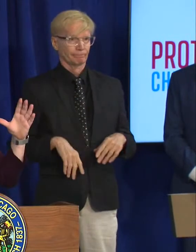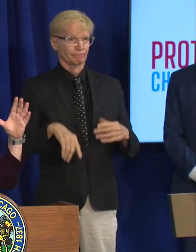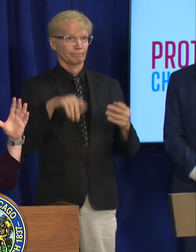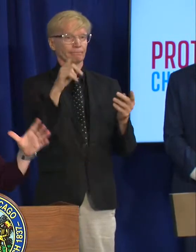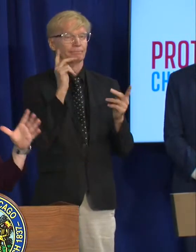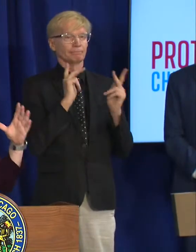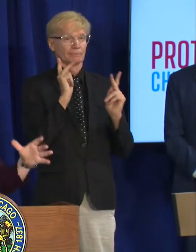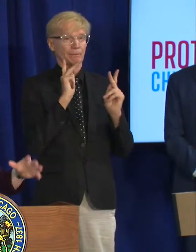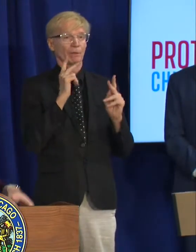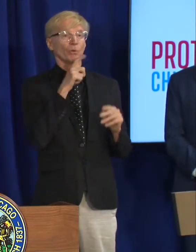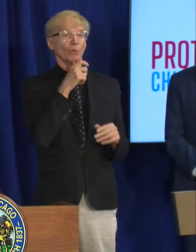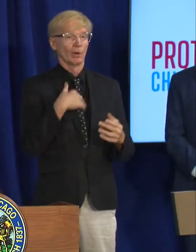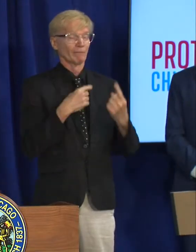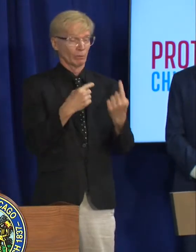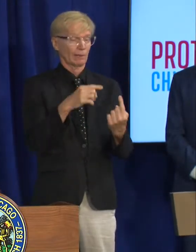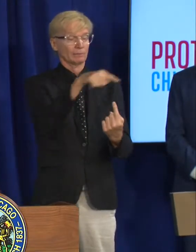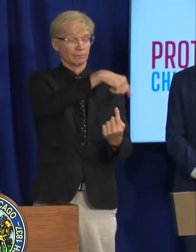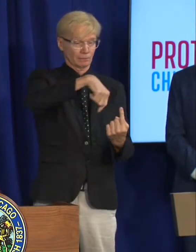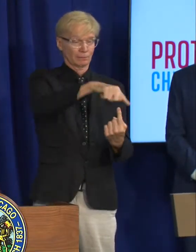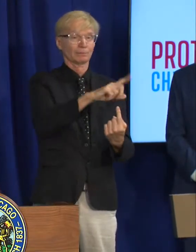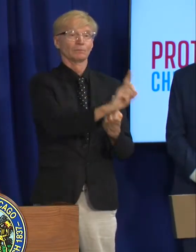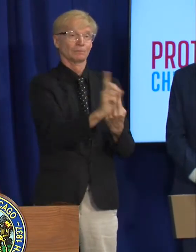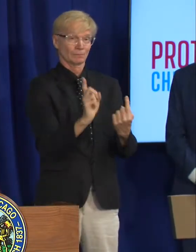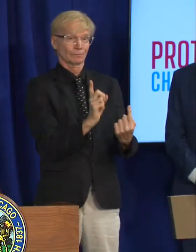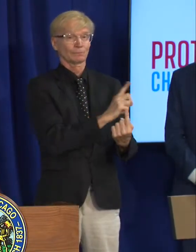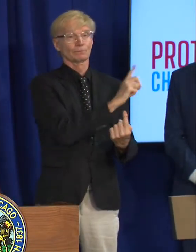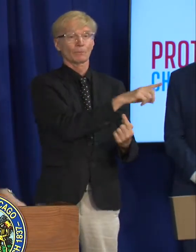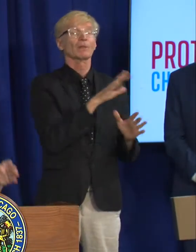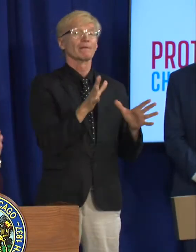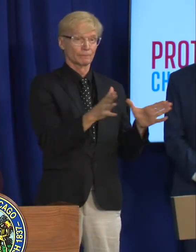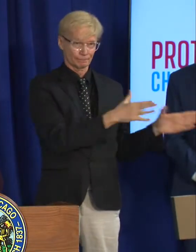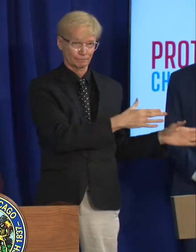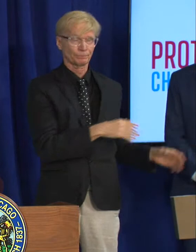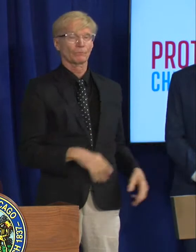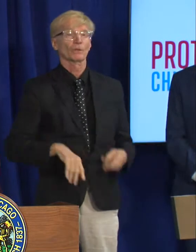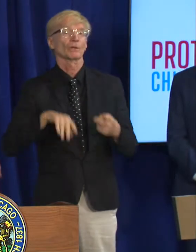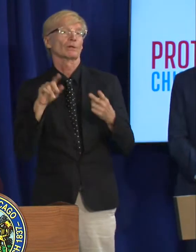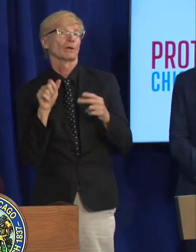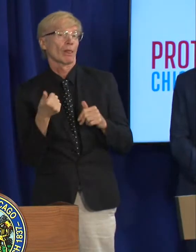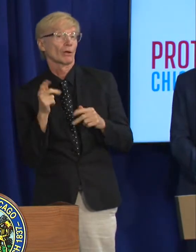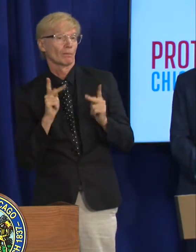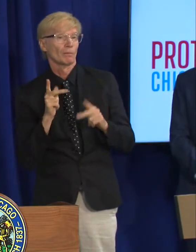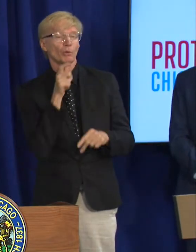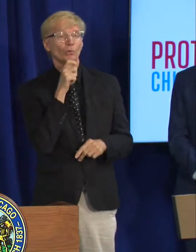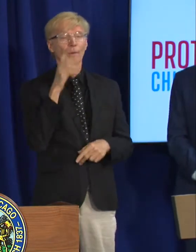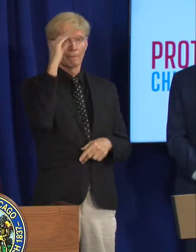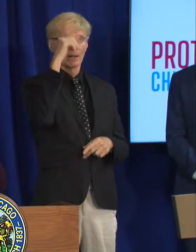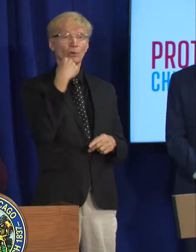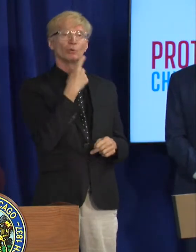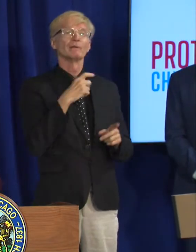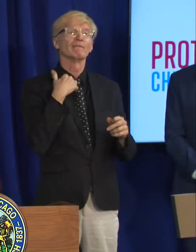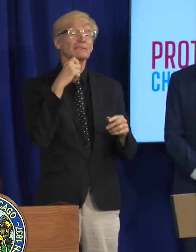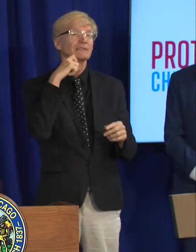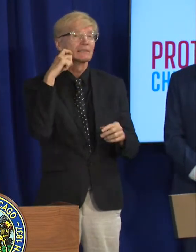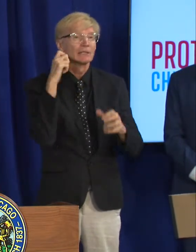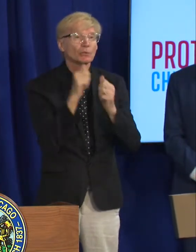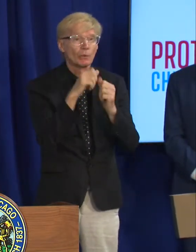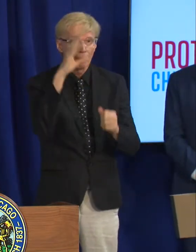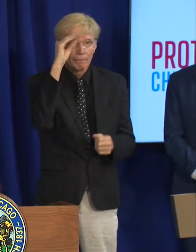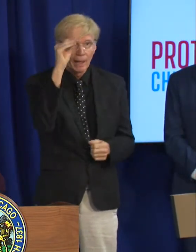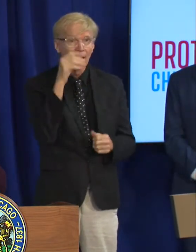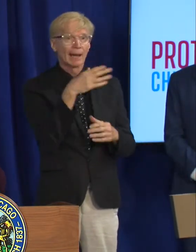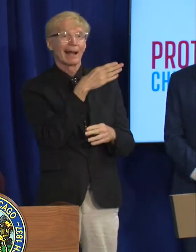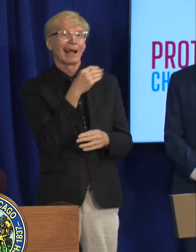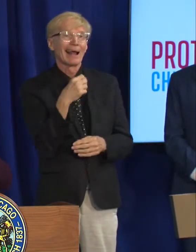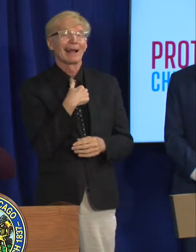the other people in chicago who are eligible for a vaccine are men who have sex with men who also have another